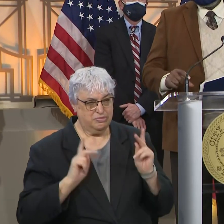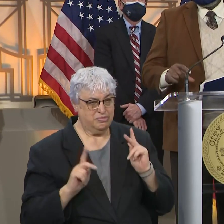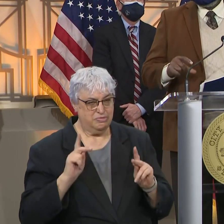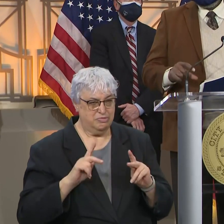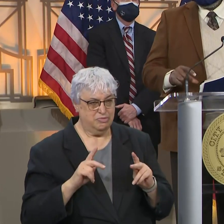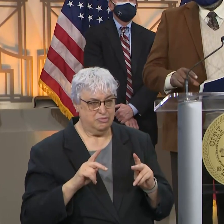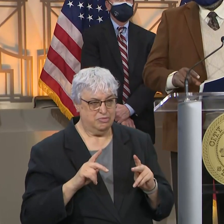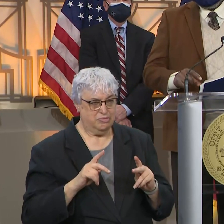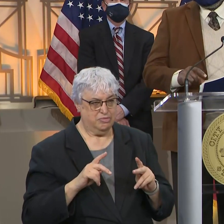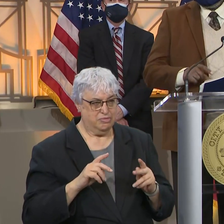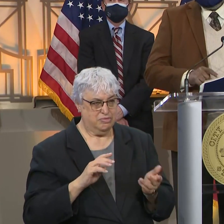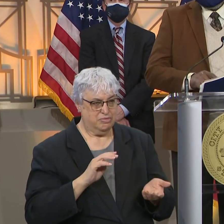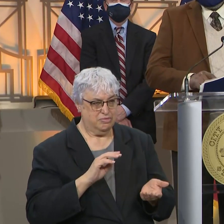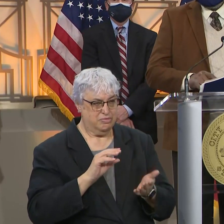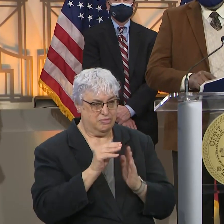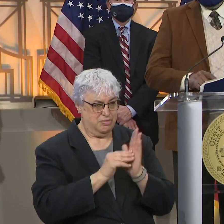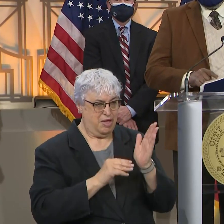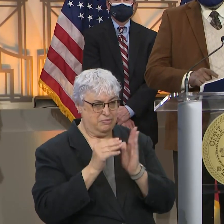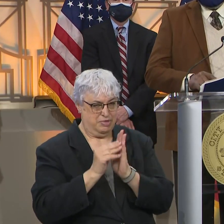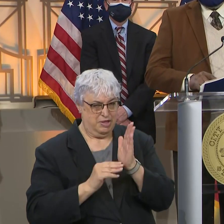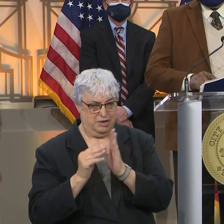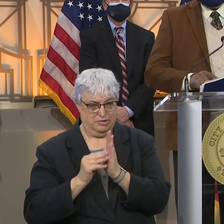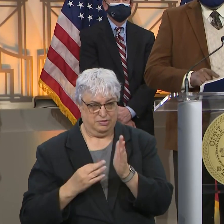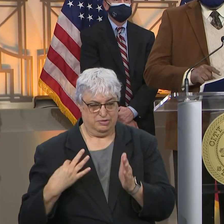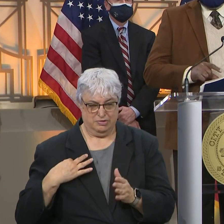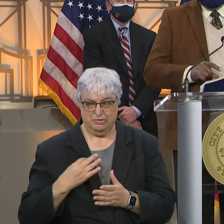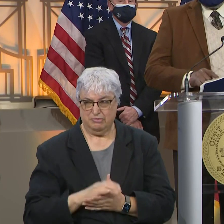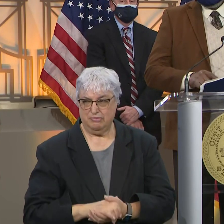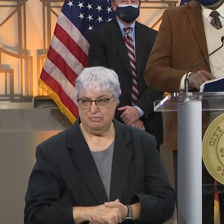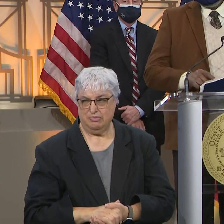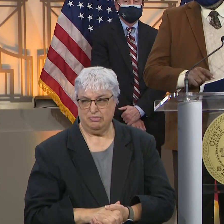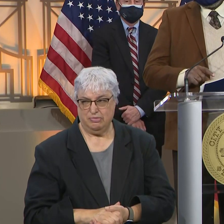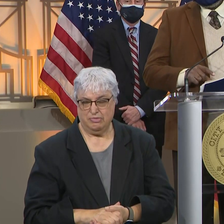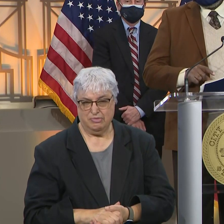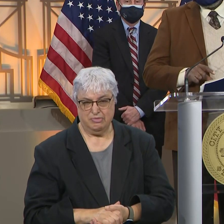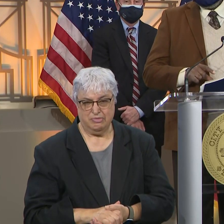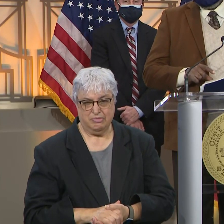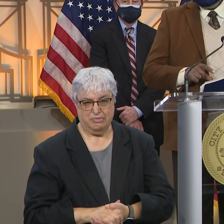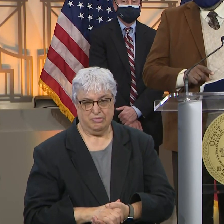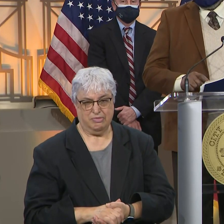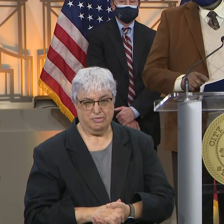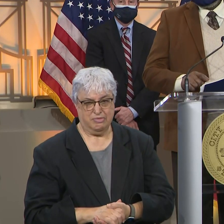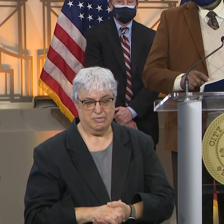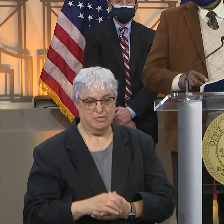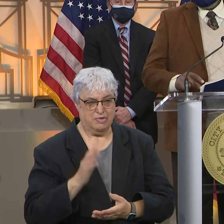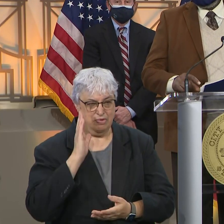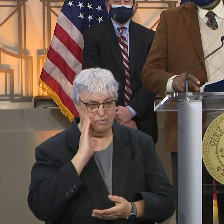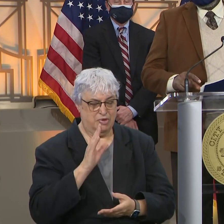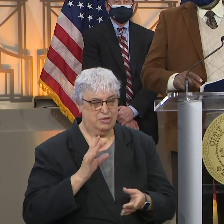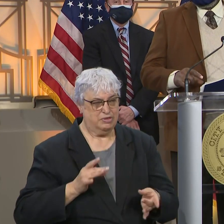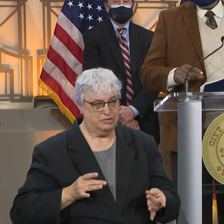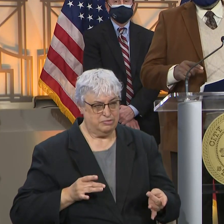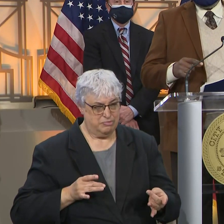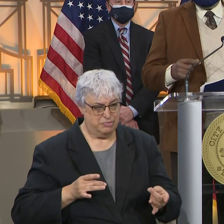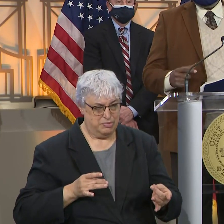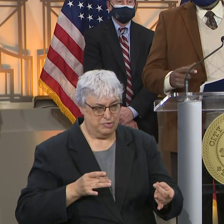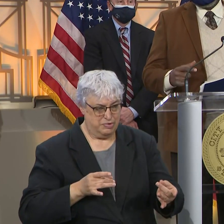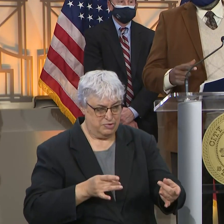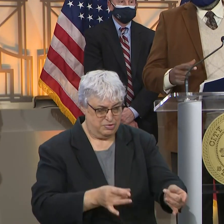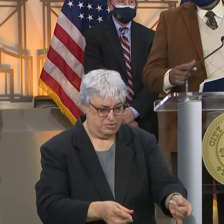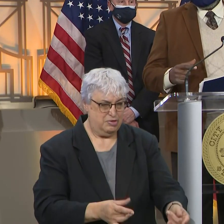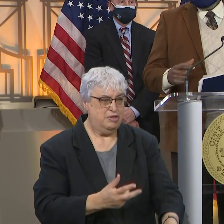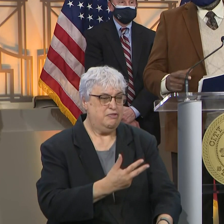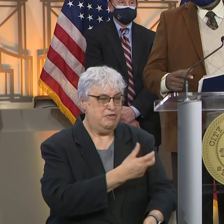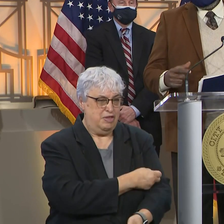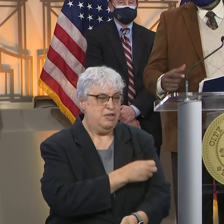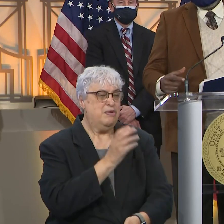providers put on those applications. And so I believe that it will smooth out and that vaccine